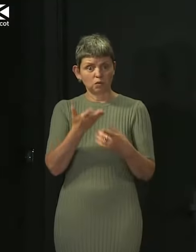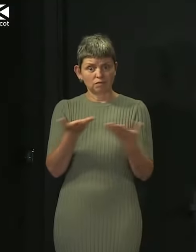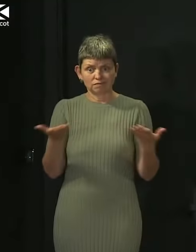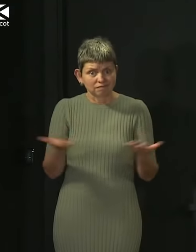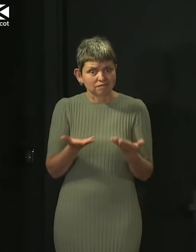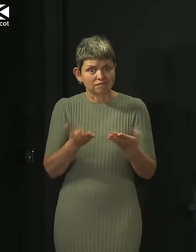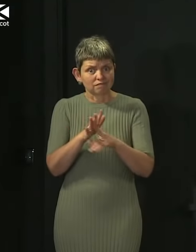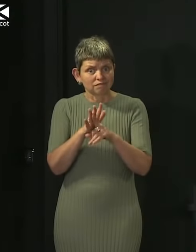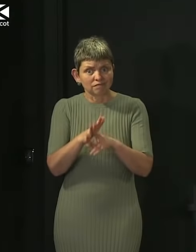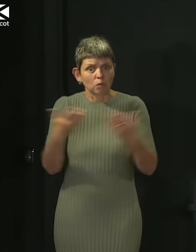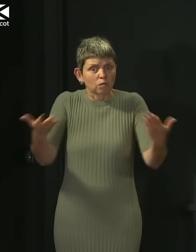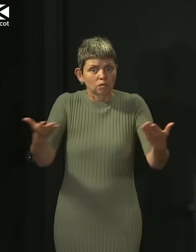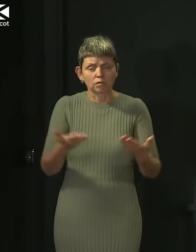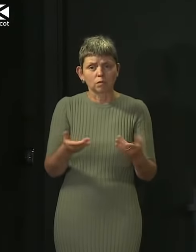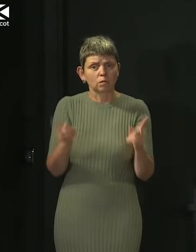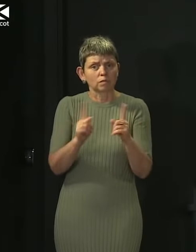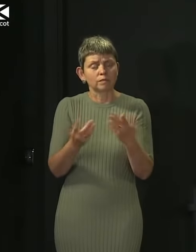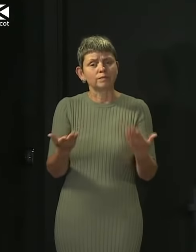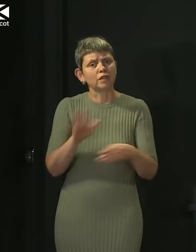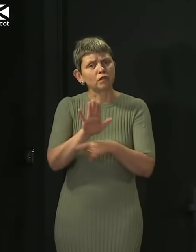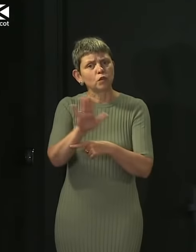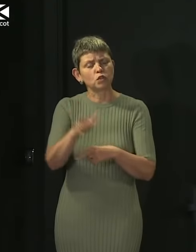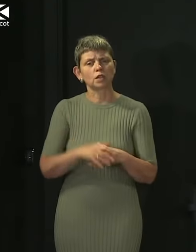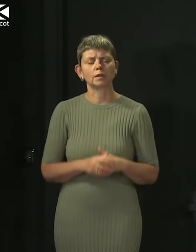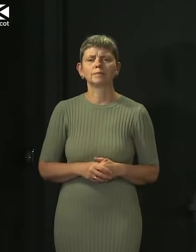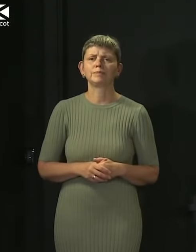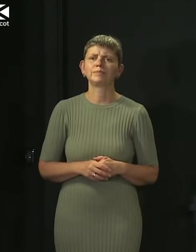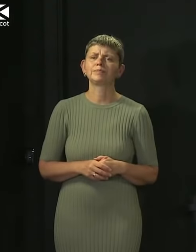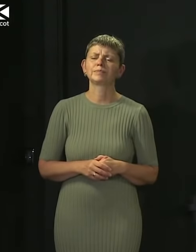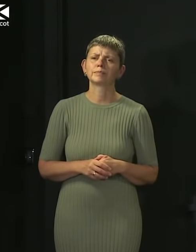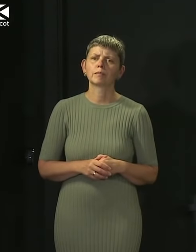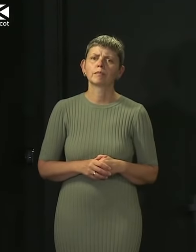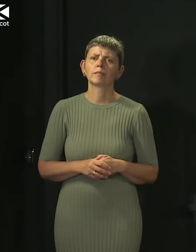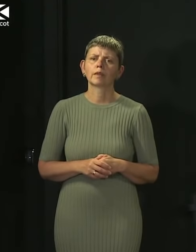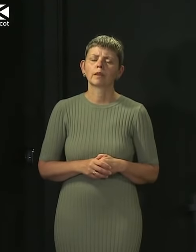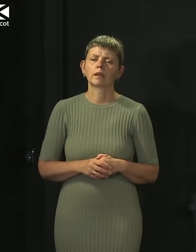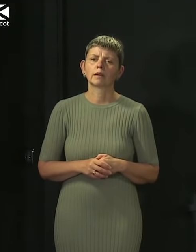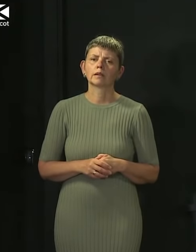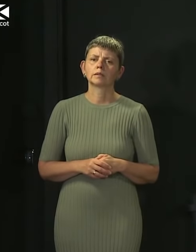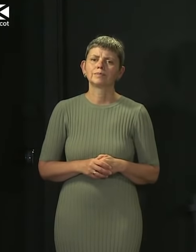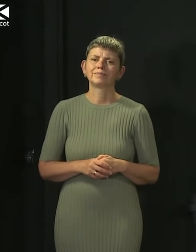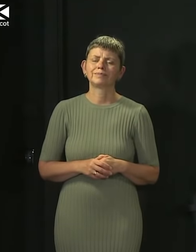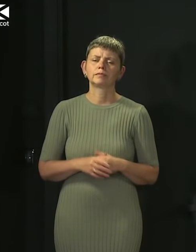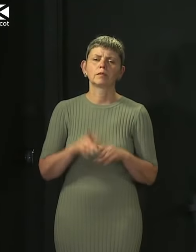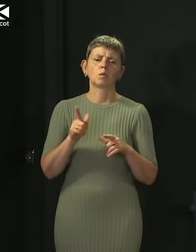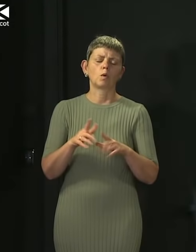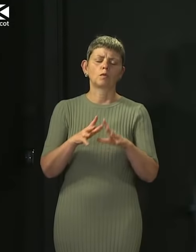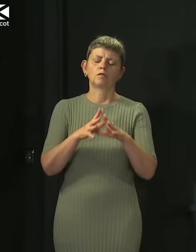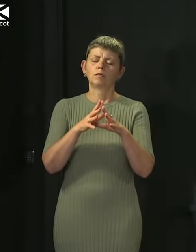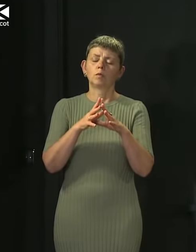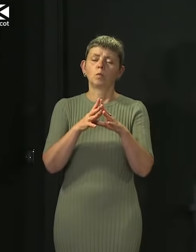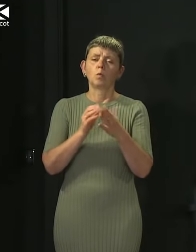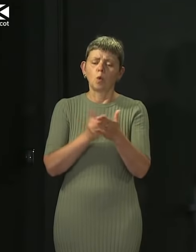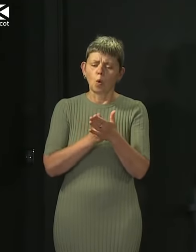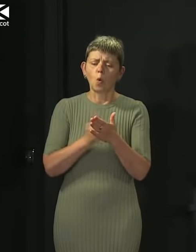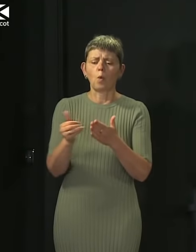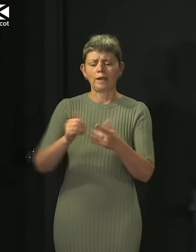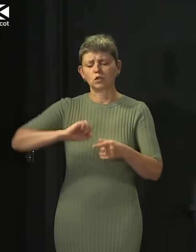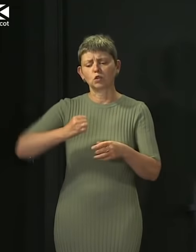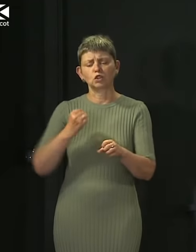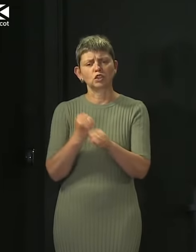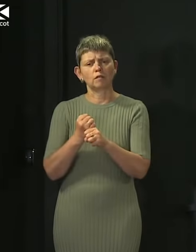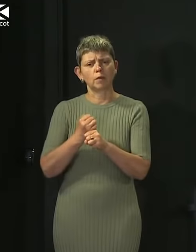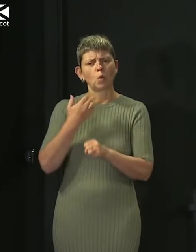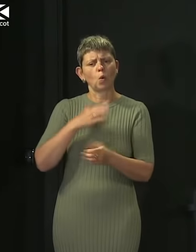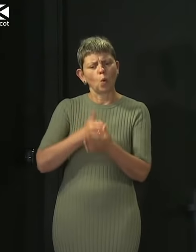Well, we always, not just in relation to football, in relation to all aspects of handling this pandemic, we'll consider whether there's more that government